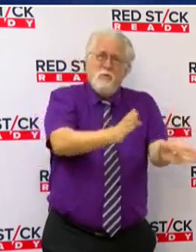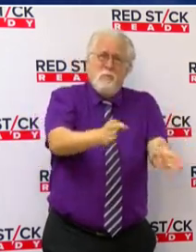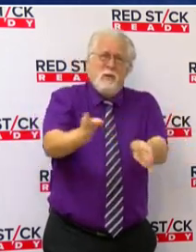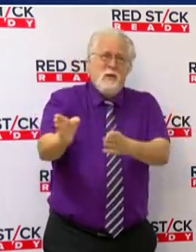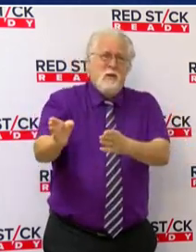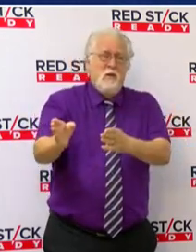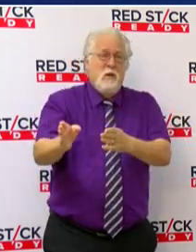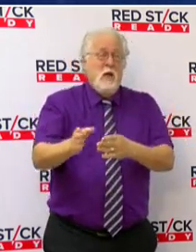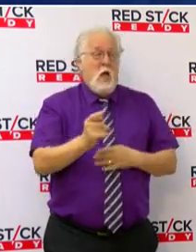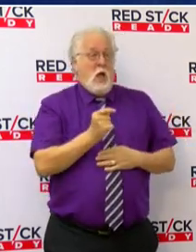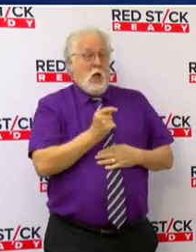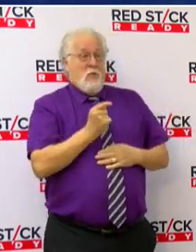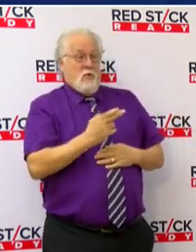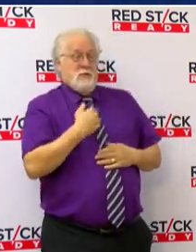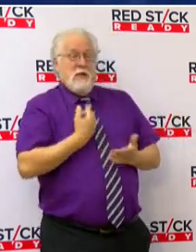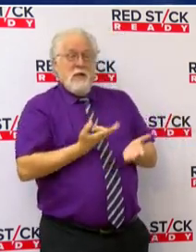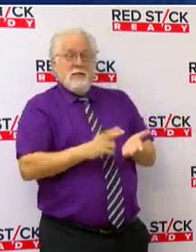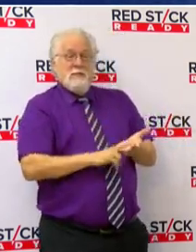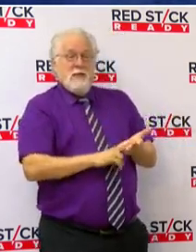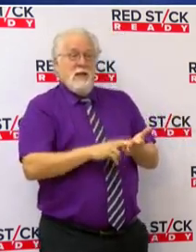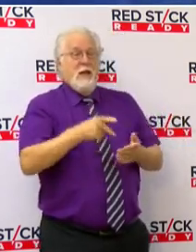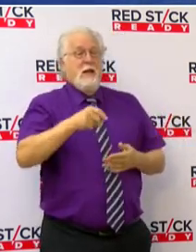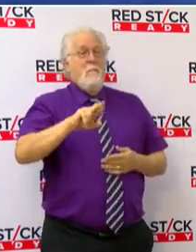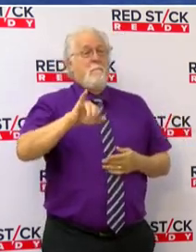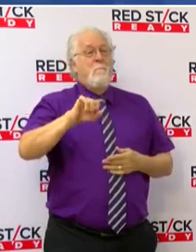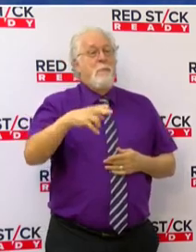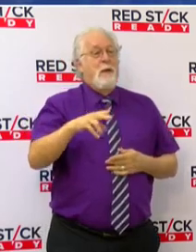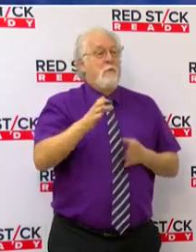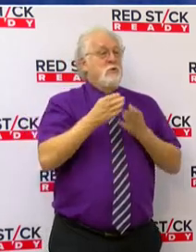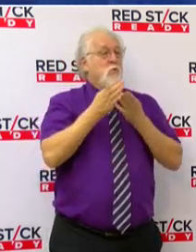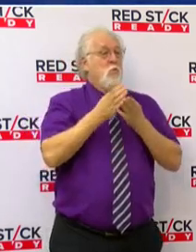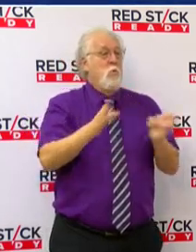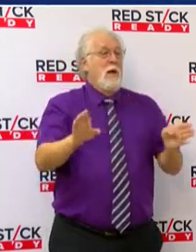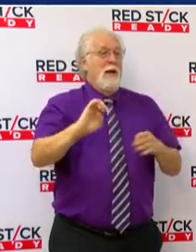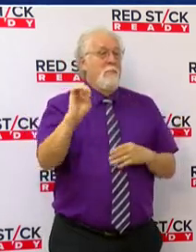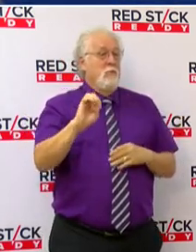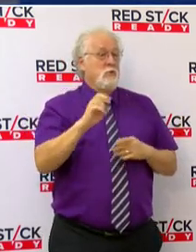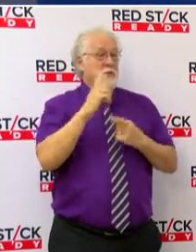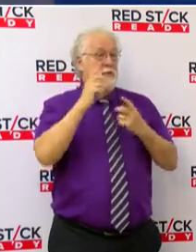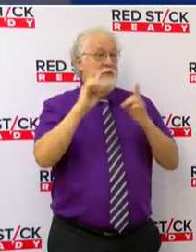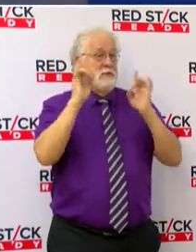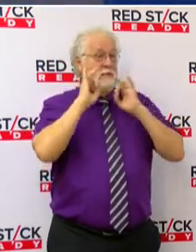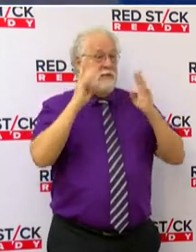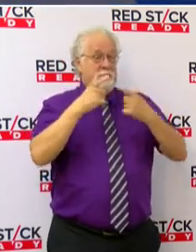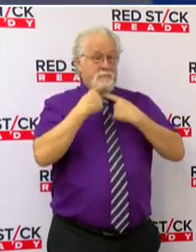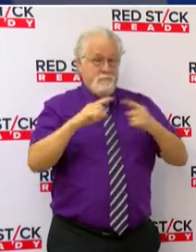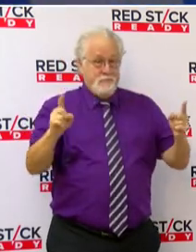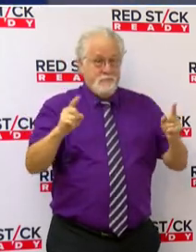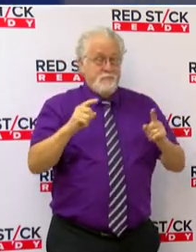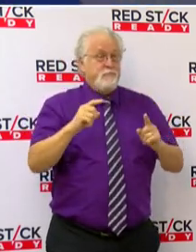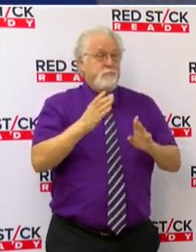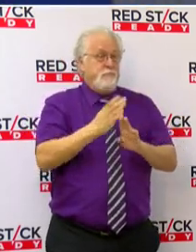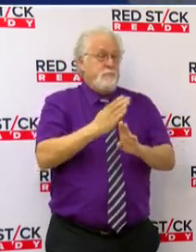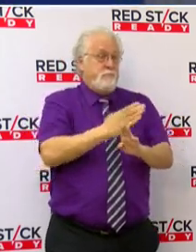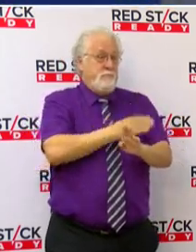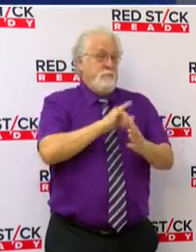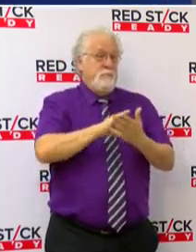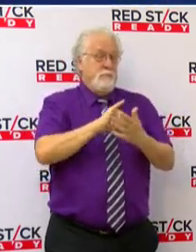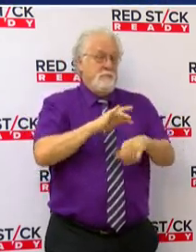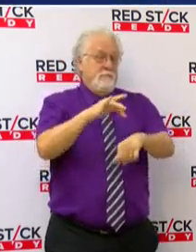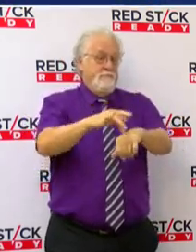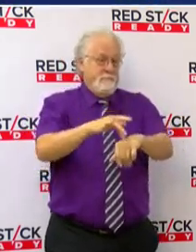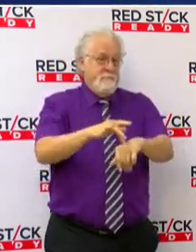On Thursday I signed a parish wide emergency disaster declaration ahead of the expected